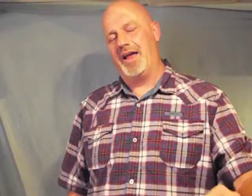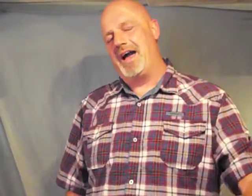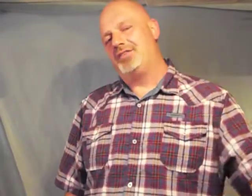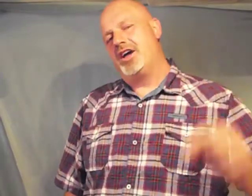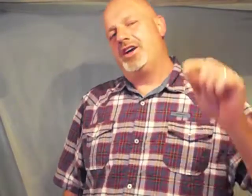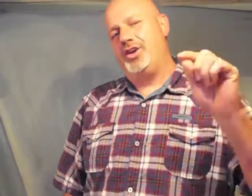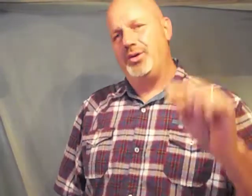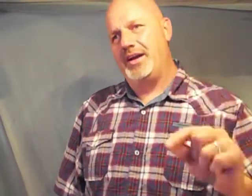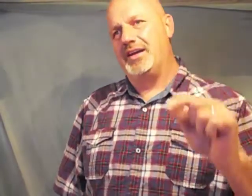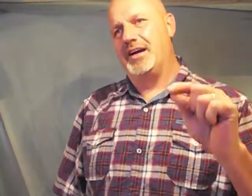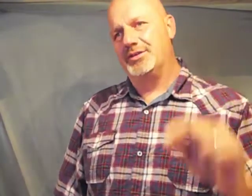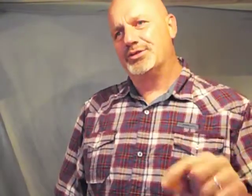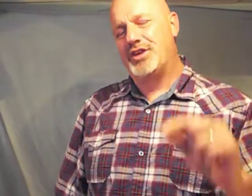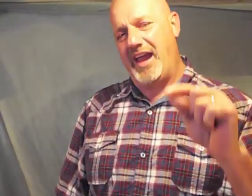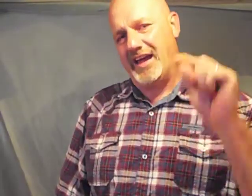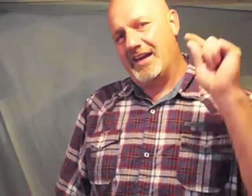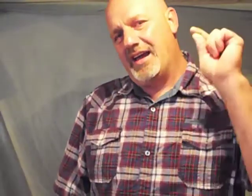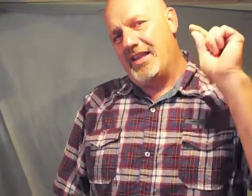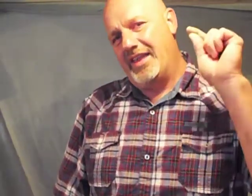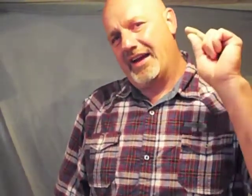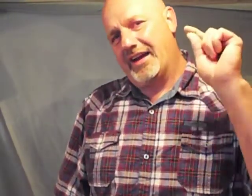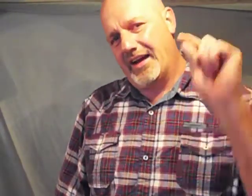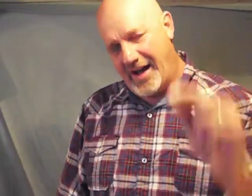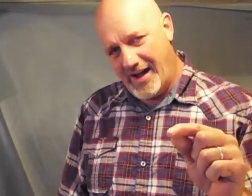life you need to understand that God